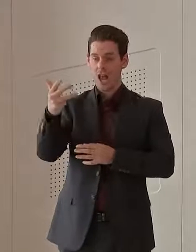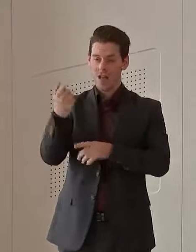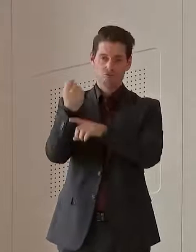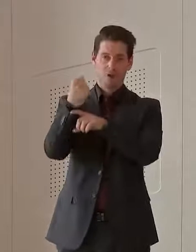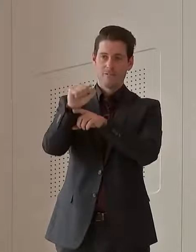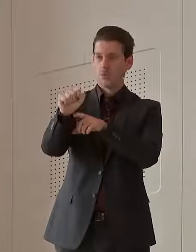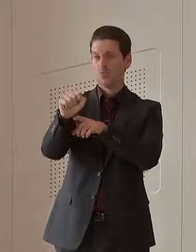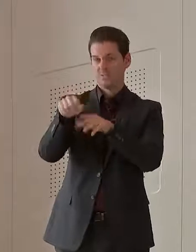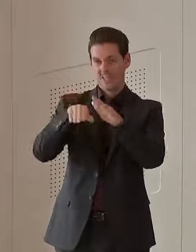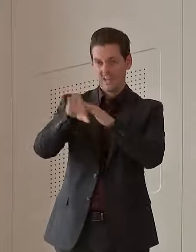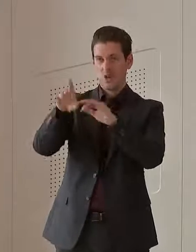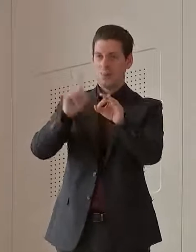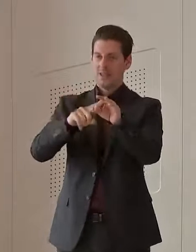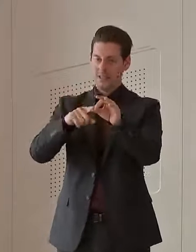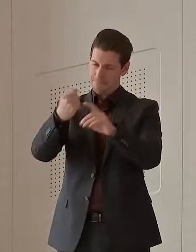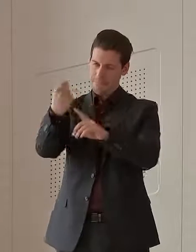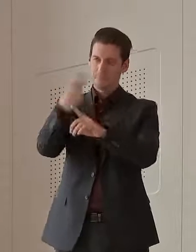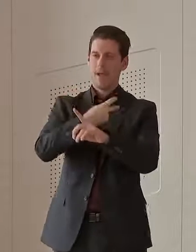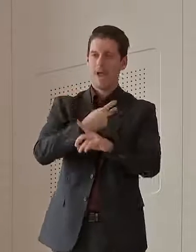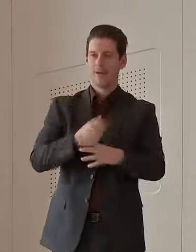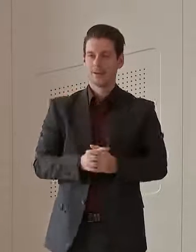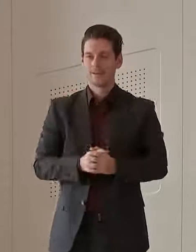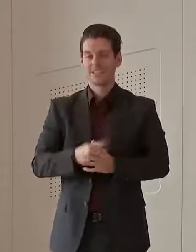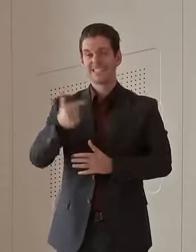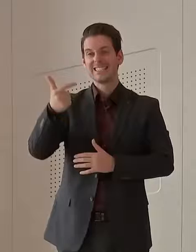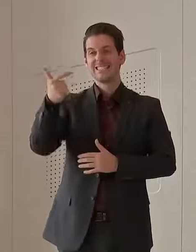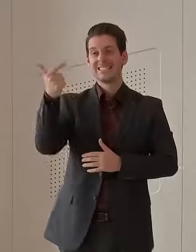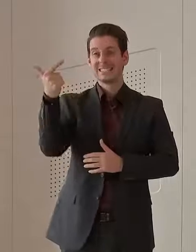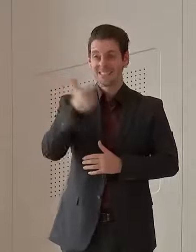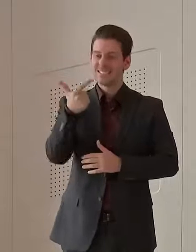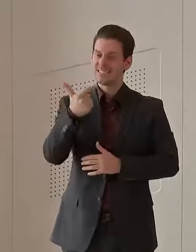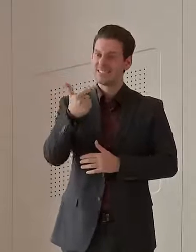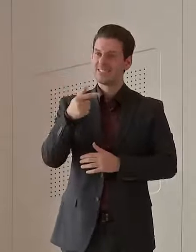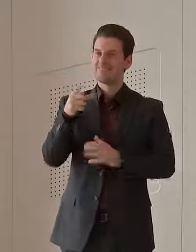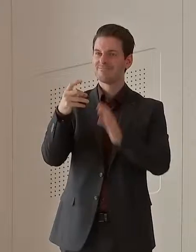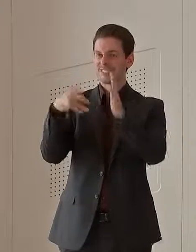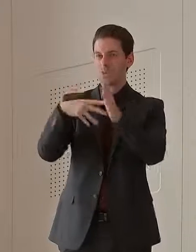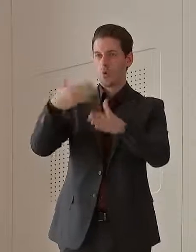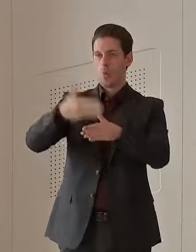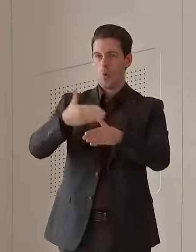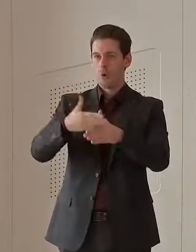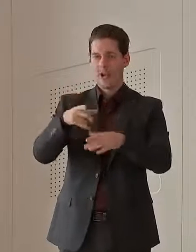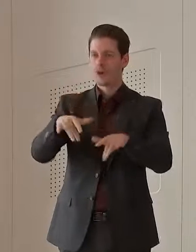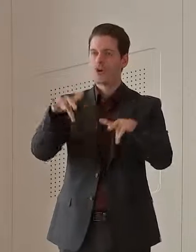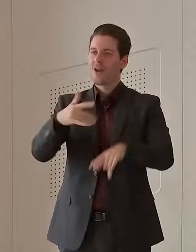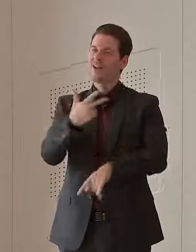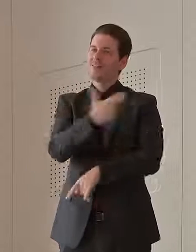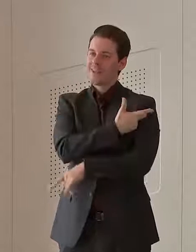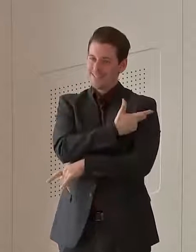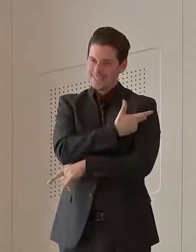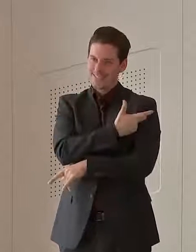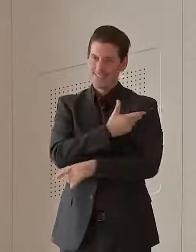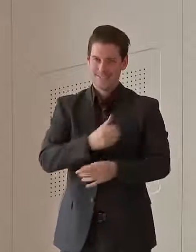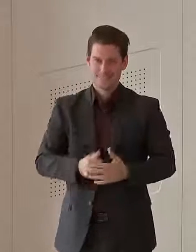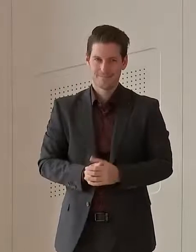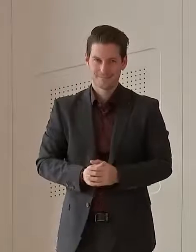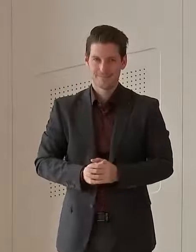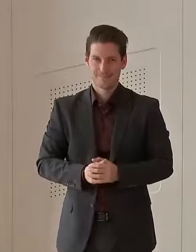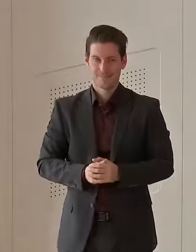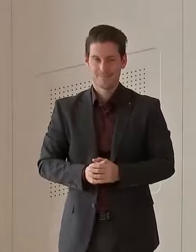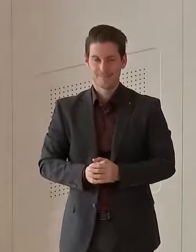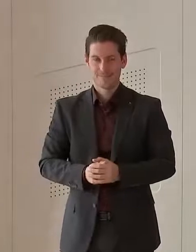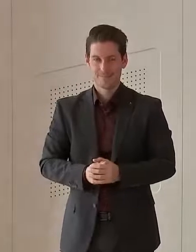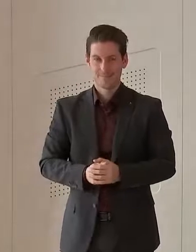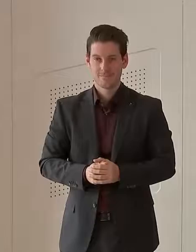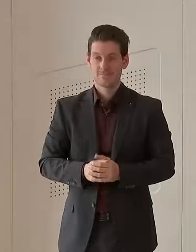into Queensland. And 17 of those were obviously essential workers that were not yet vaccinated. Remember, there is two